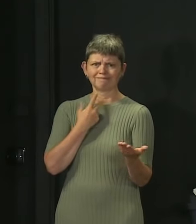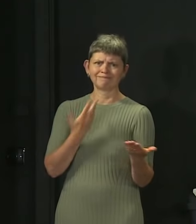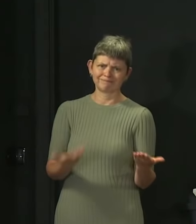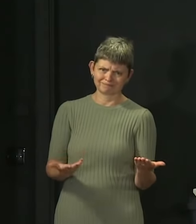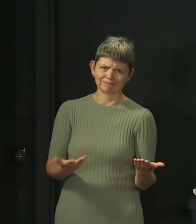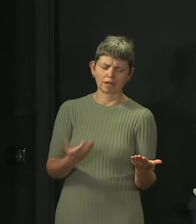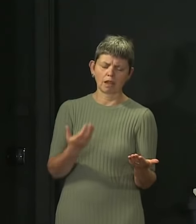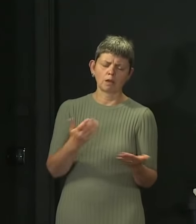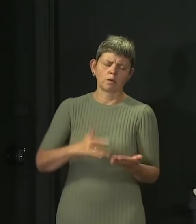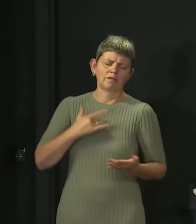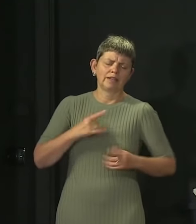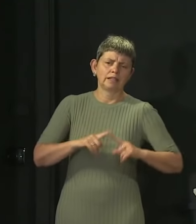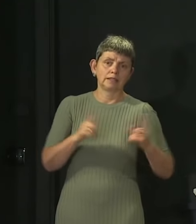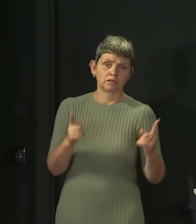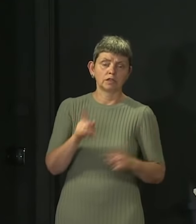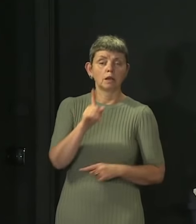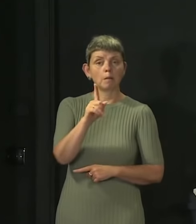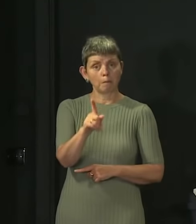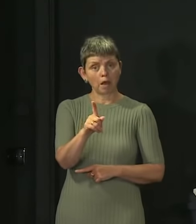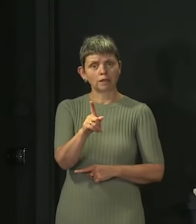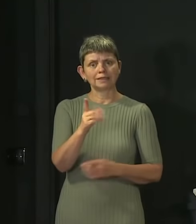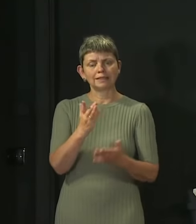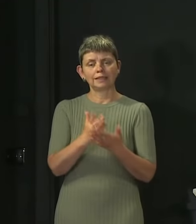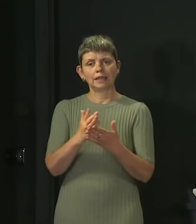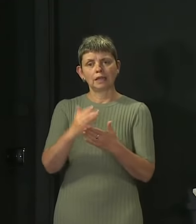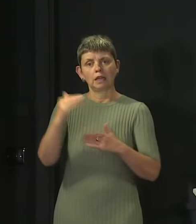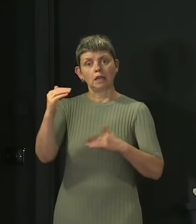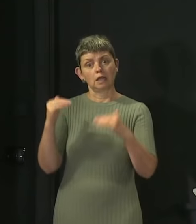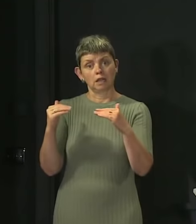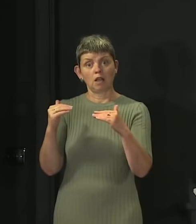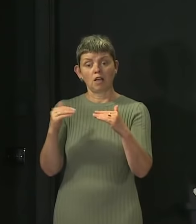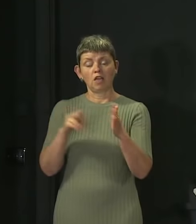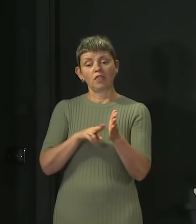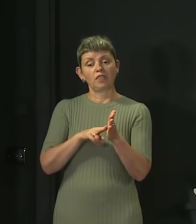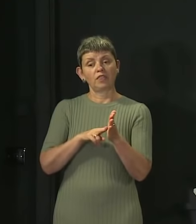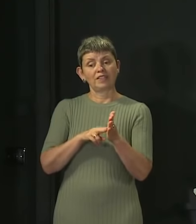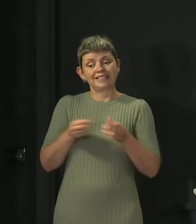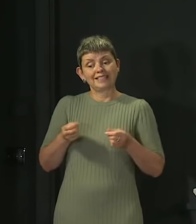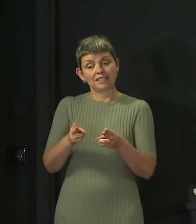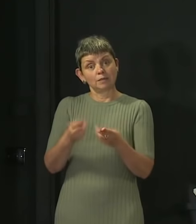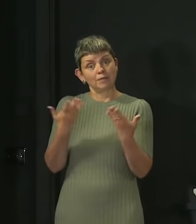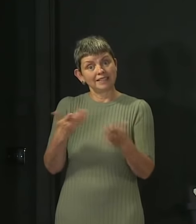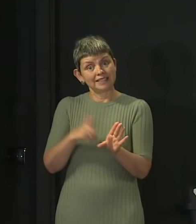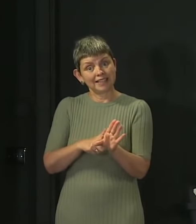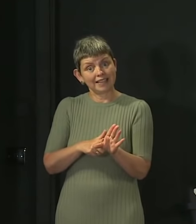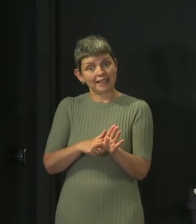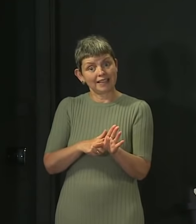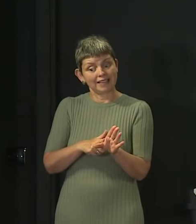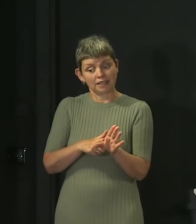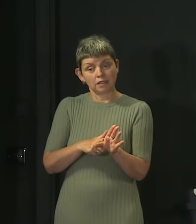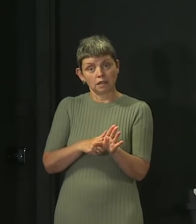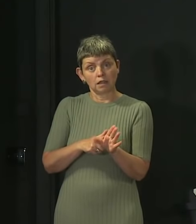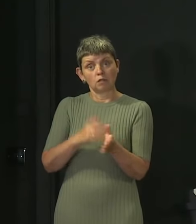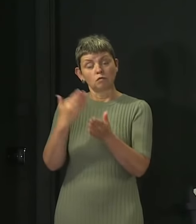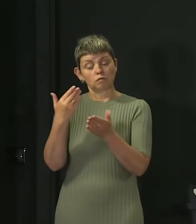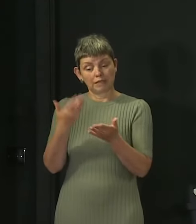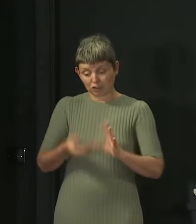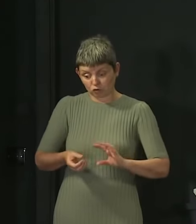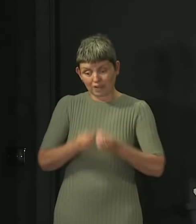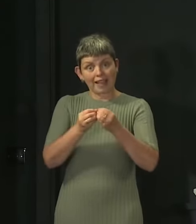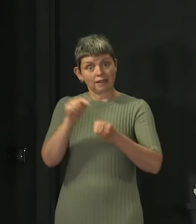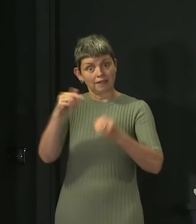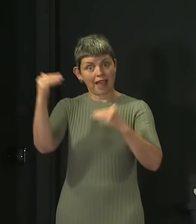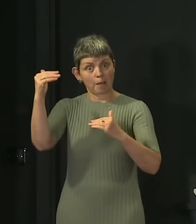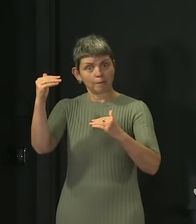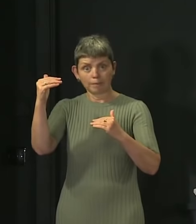exams this year has not created that gap. And I think that's important to stress. The appeal process